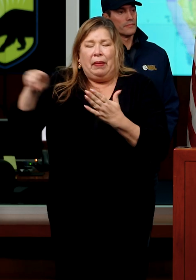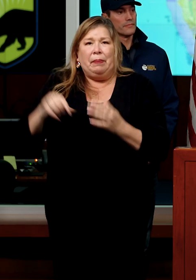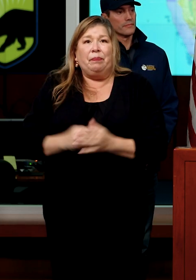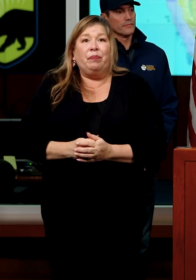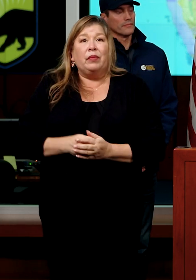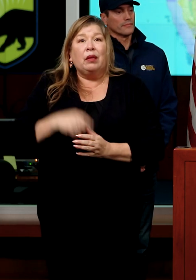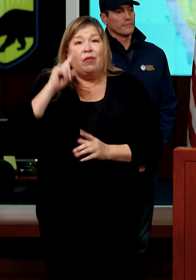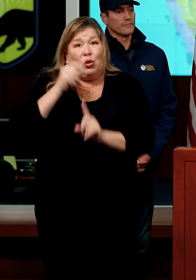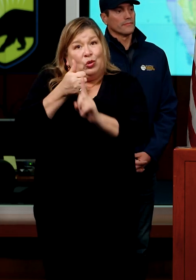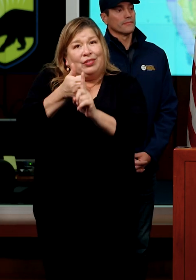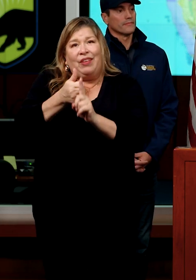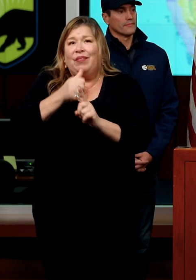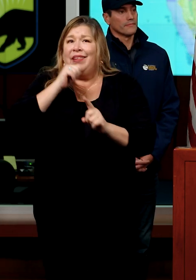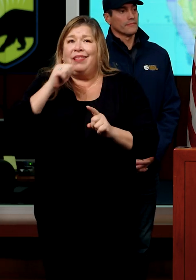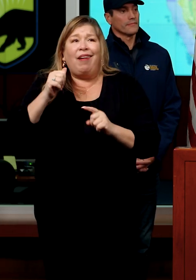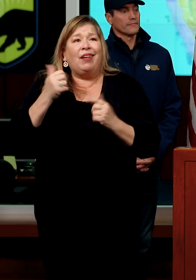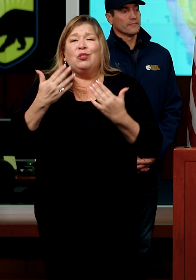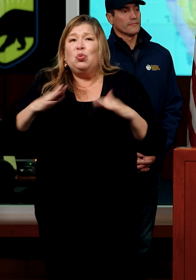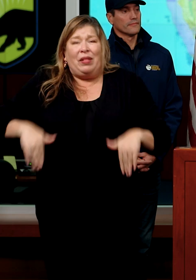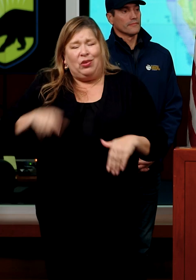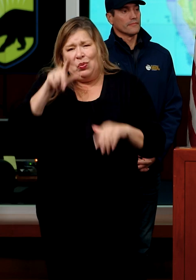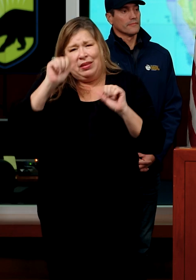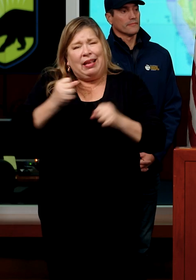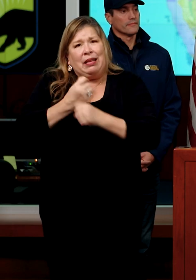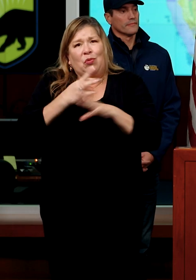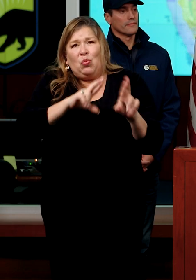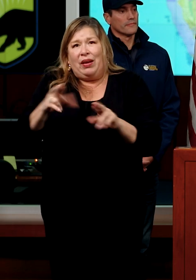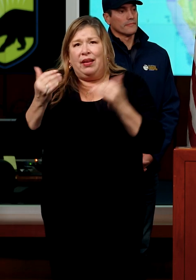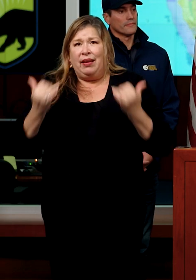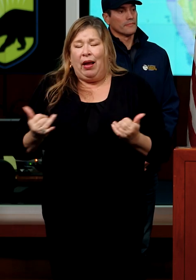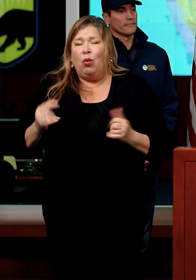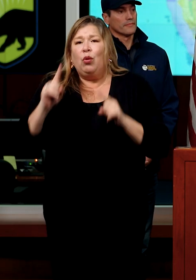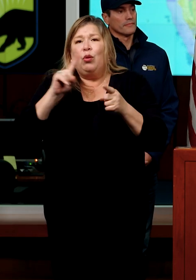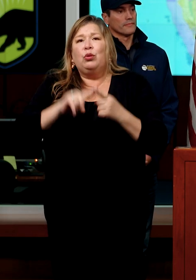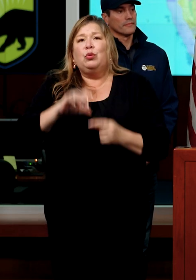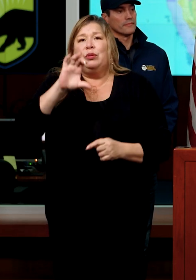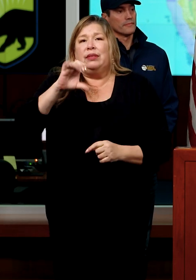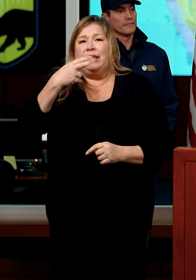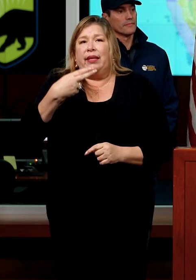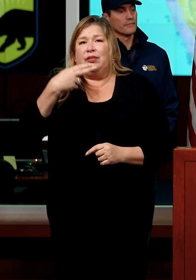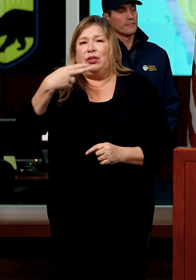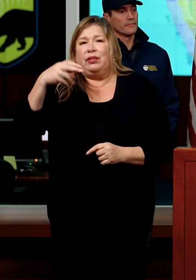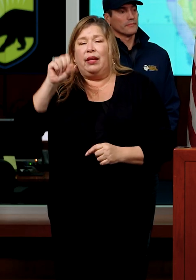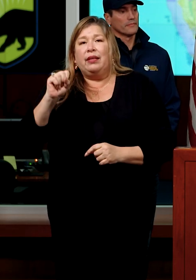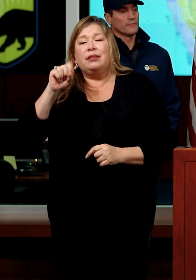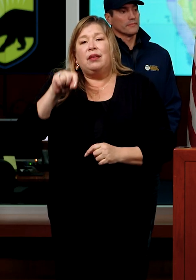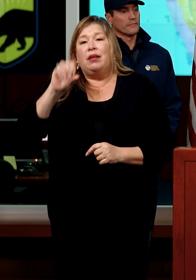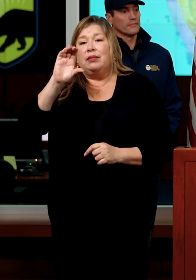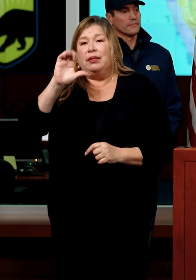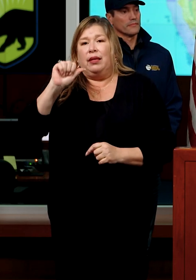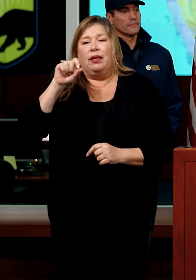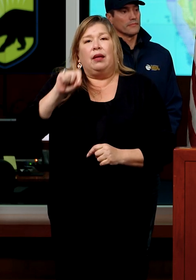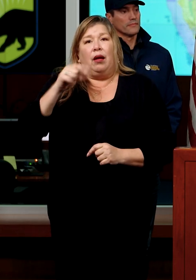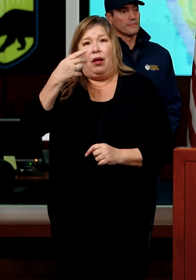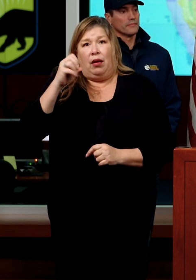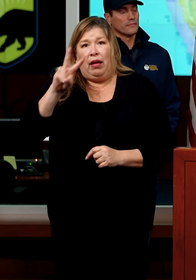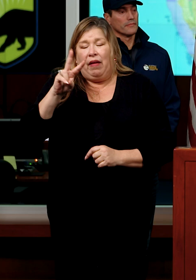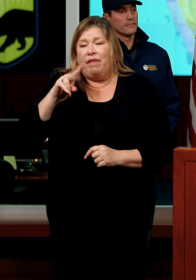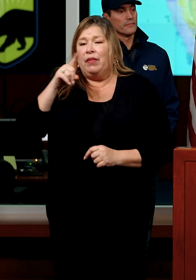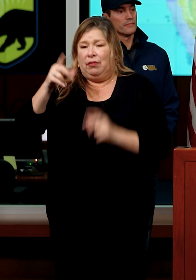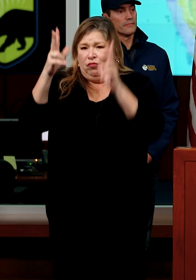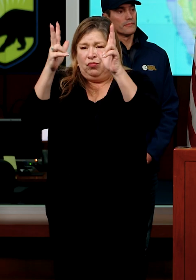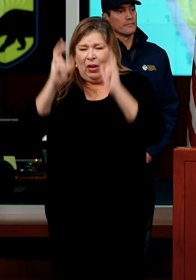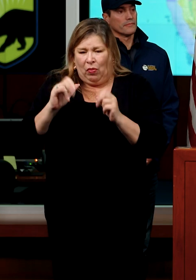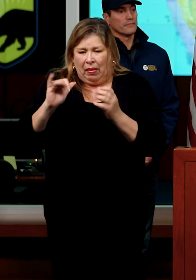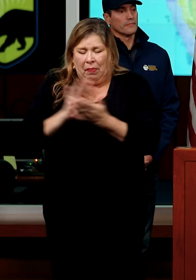late to prepare. Visit our website at chhs.ca.gov and download your template to create